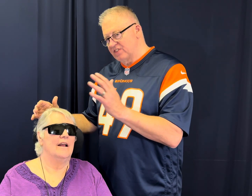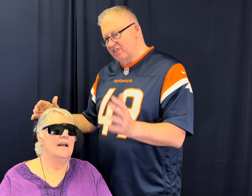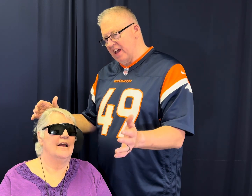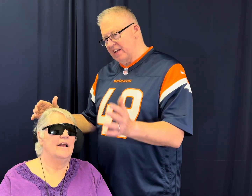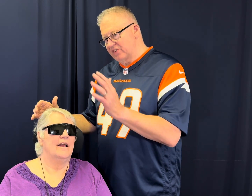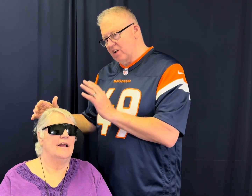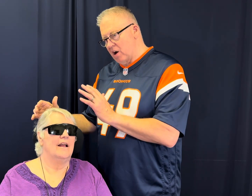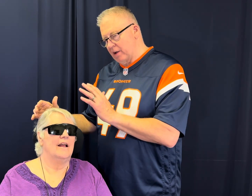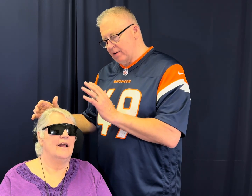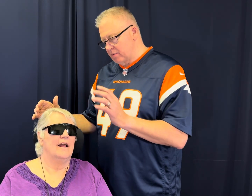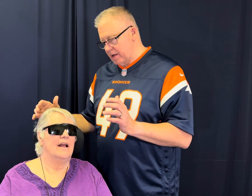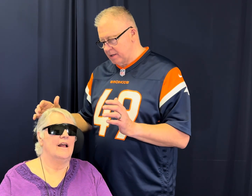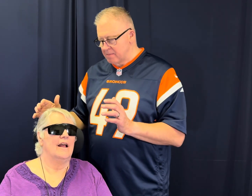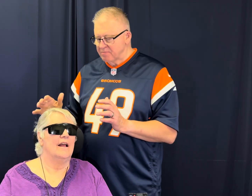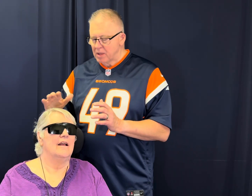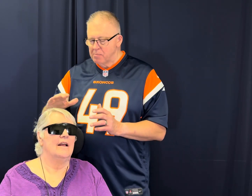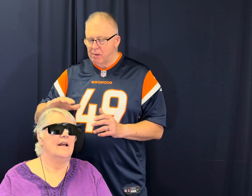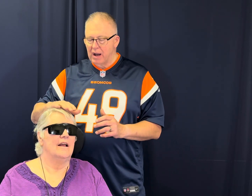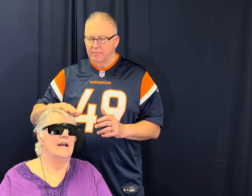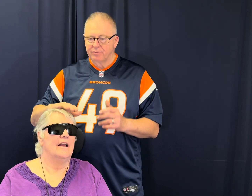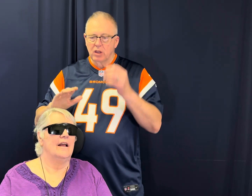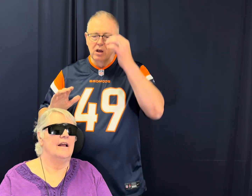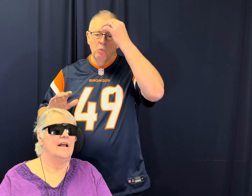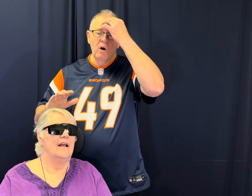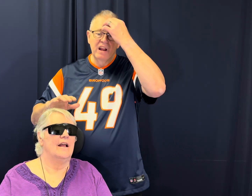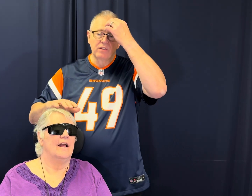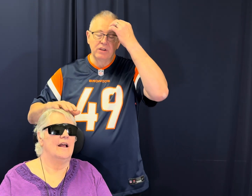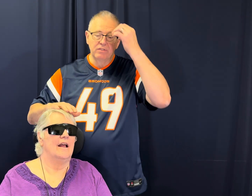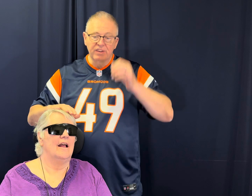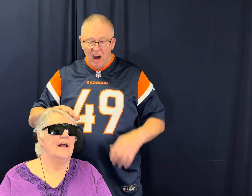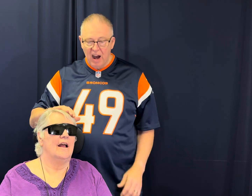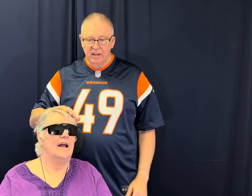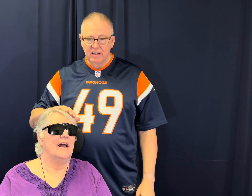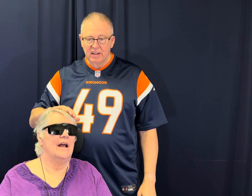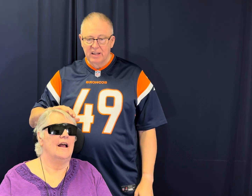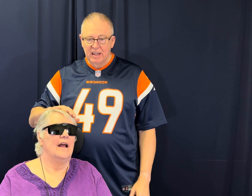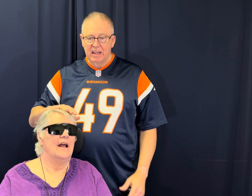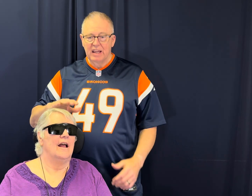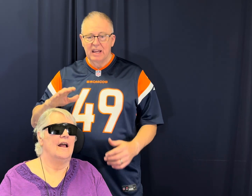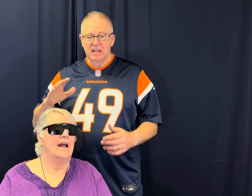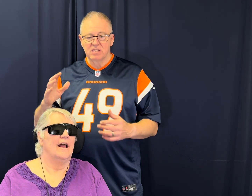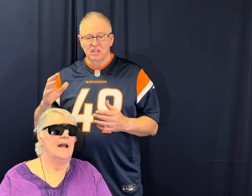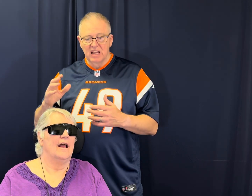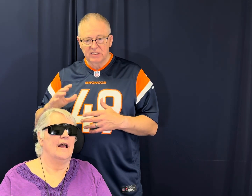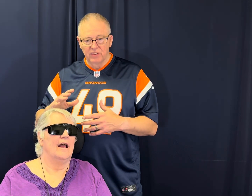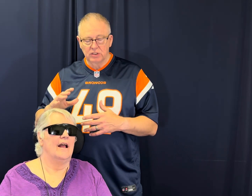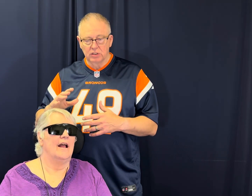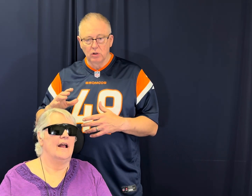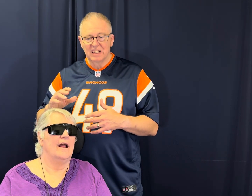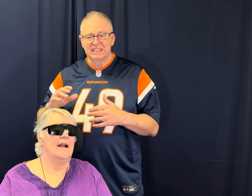it's dead, it's gone. Right. But whatever you've got is less functional. Let's